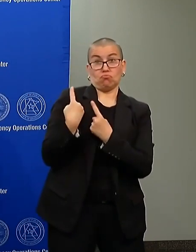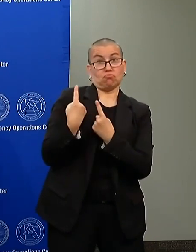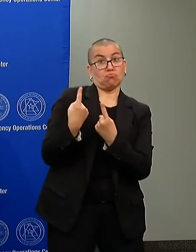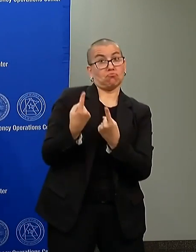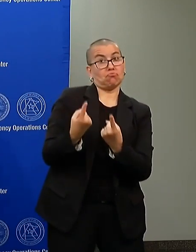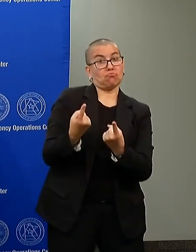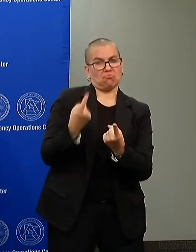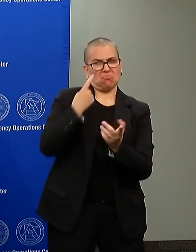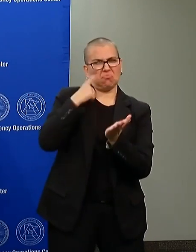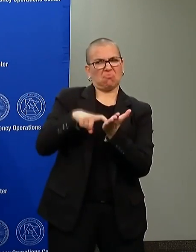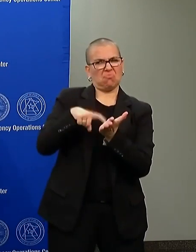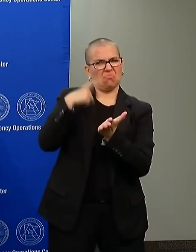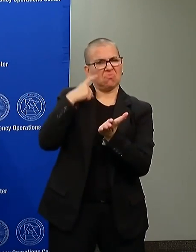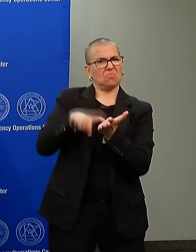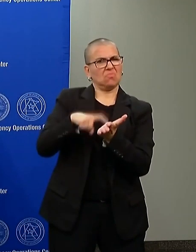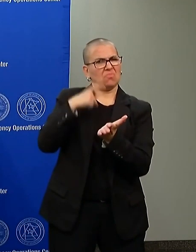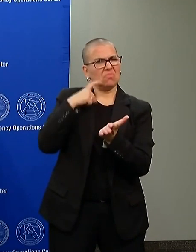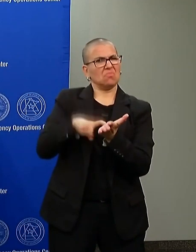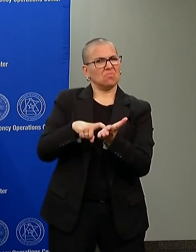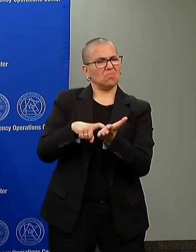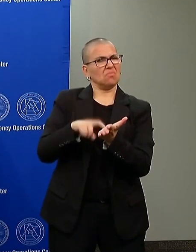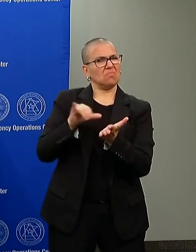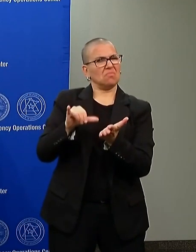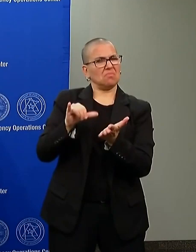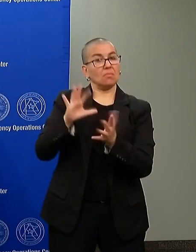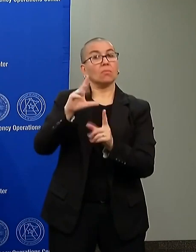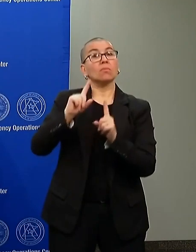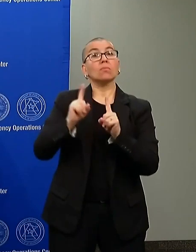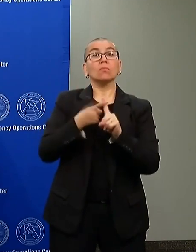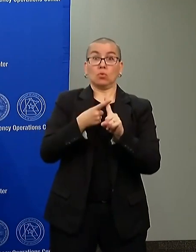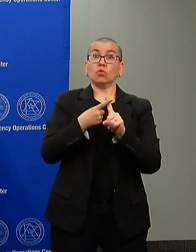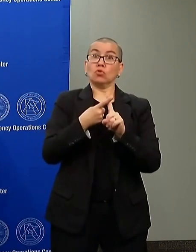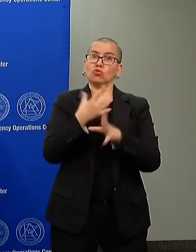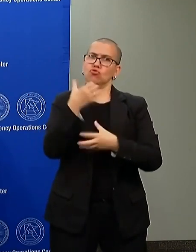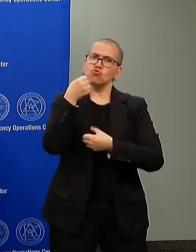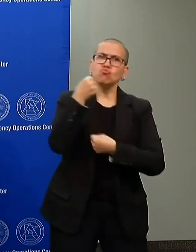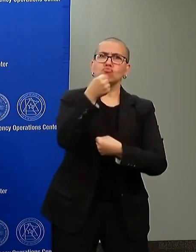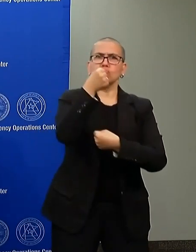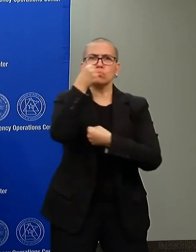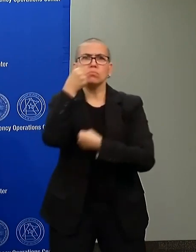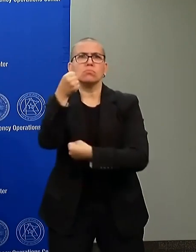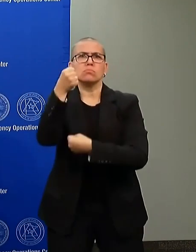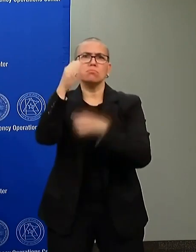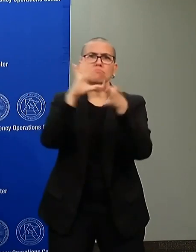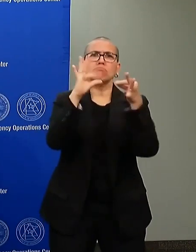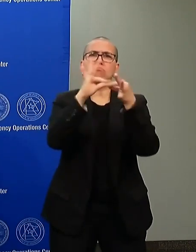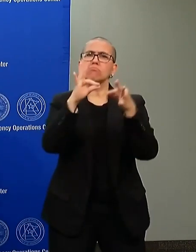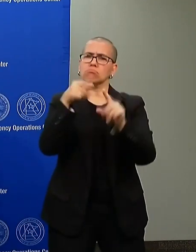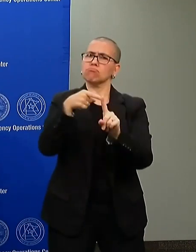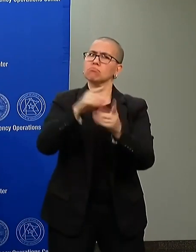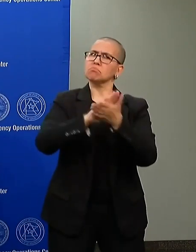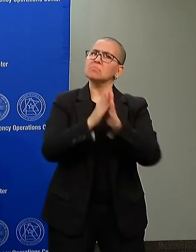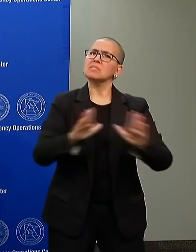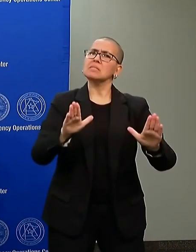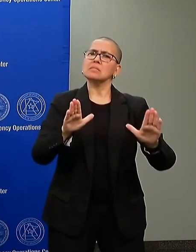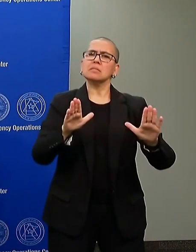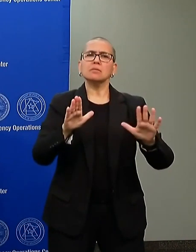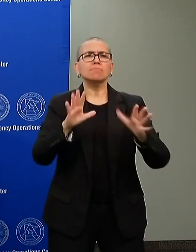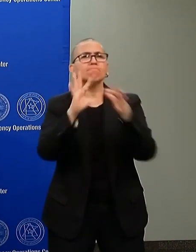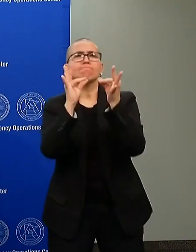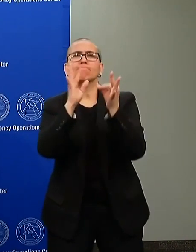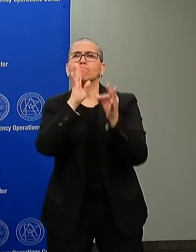the earliest demonstration, which were peaceful demonstrations that were largely demonstrations where people were